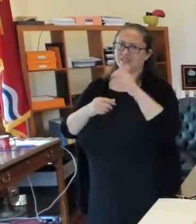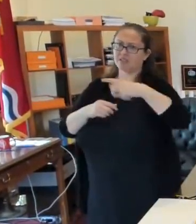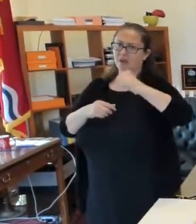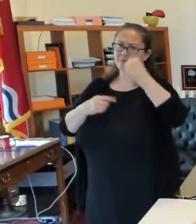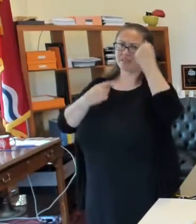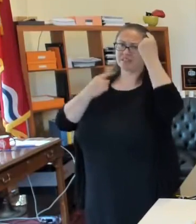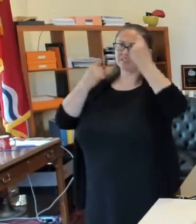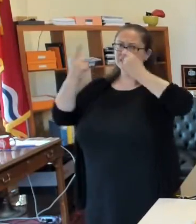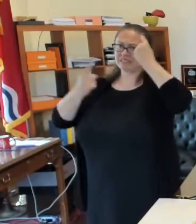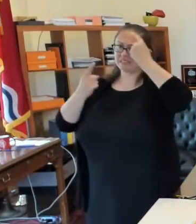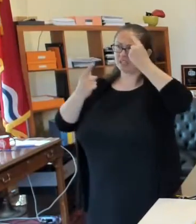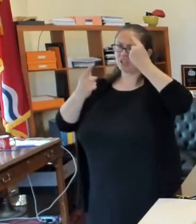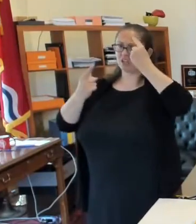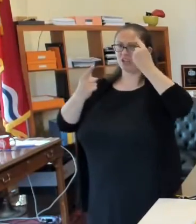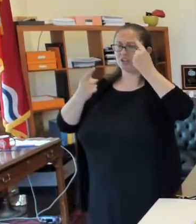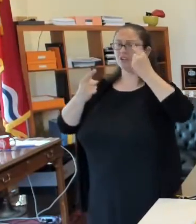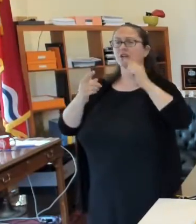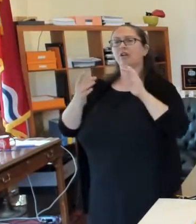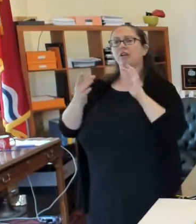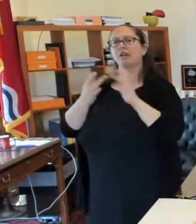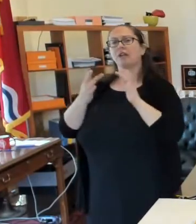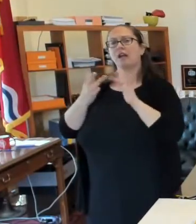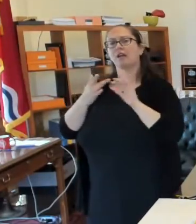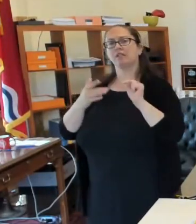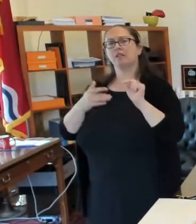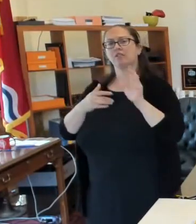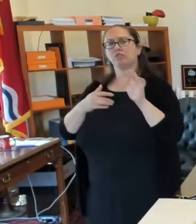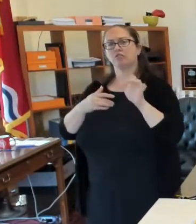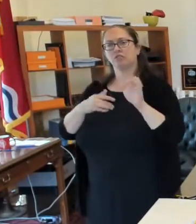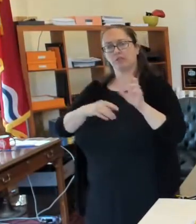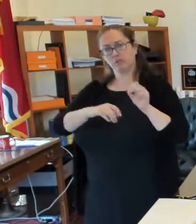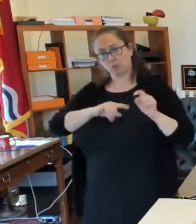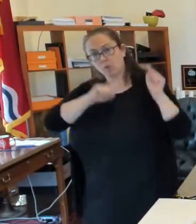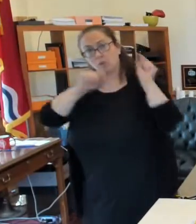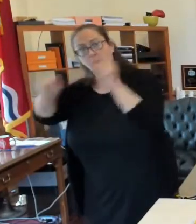uh, sending contact tracers out to bars and restaurants?